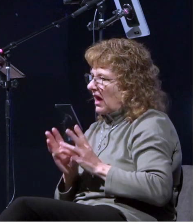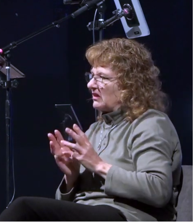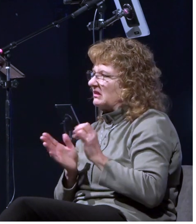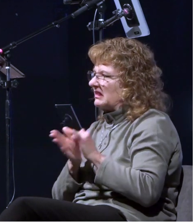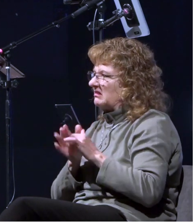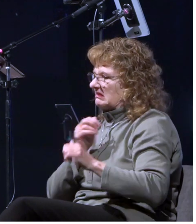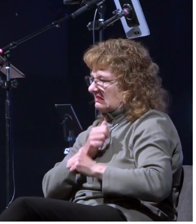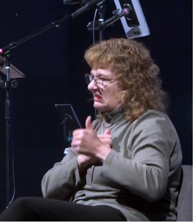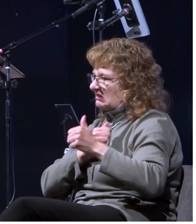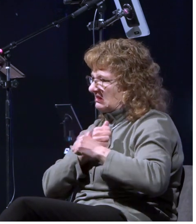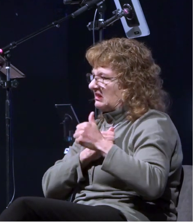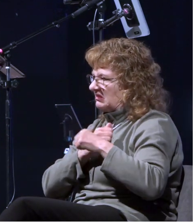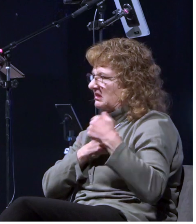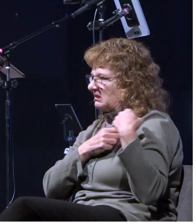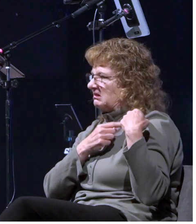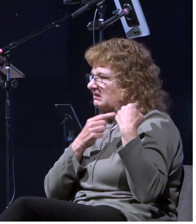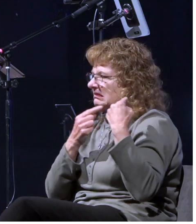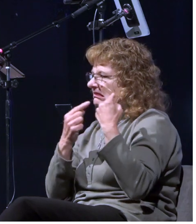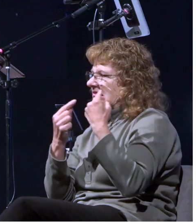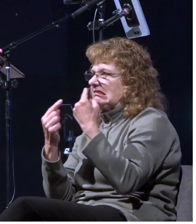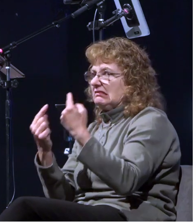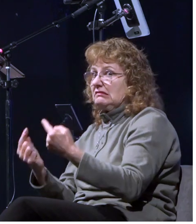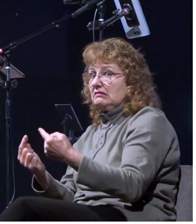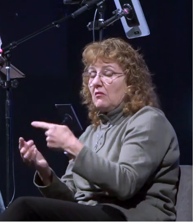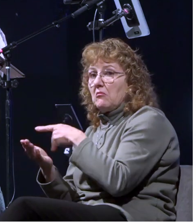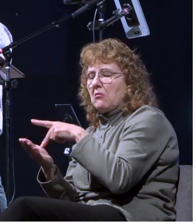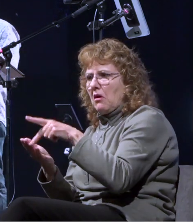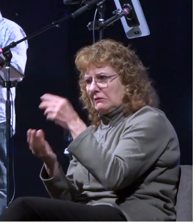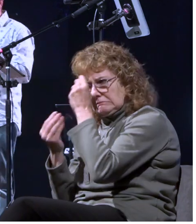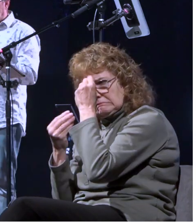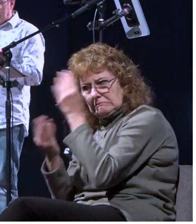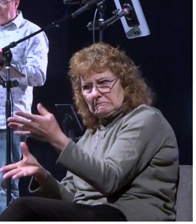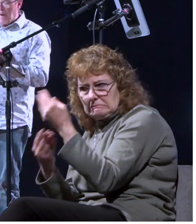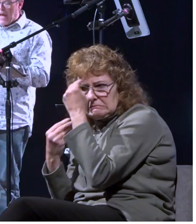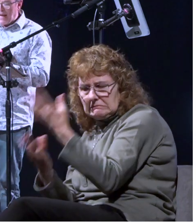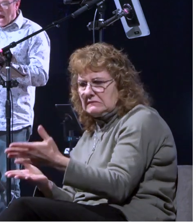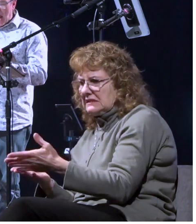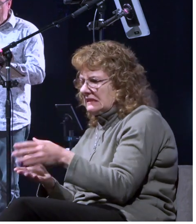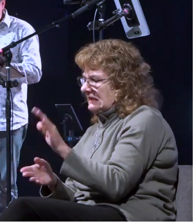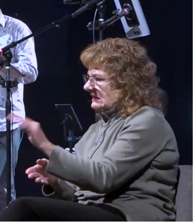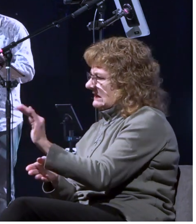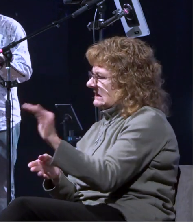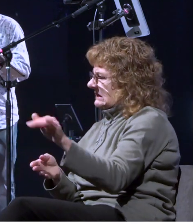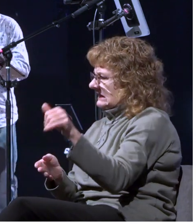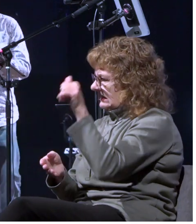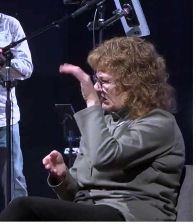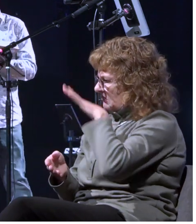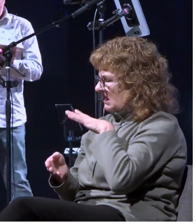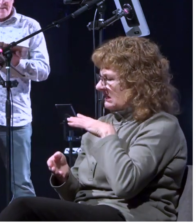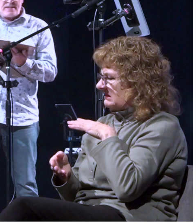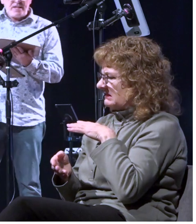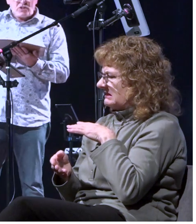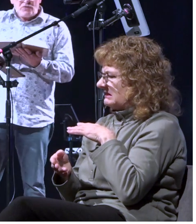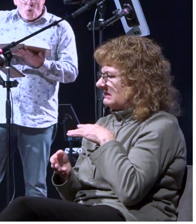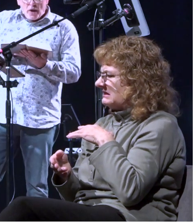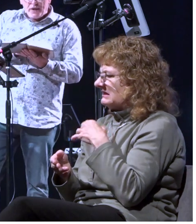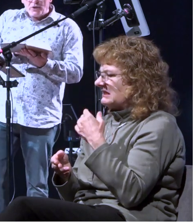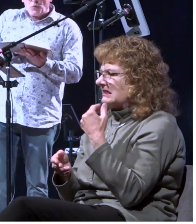uh and paul advised them saying men i perceive that this voyage